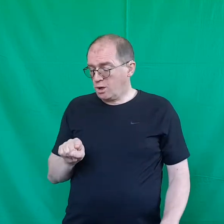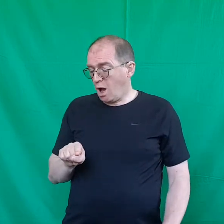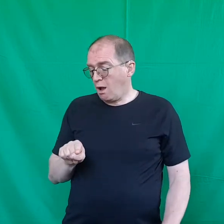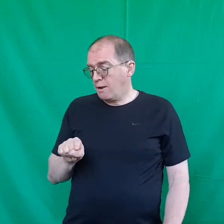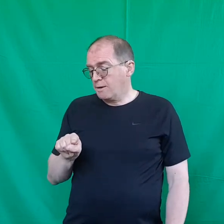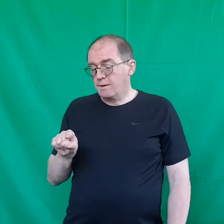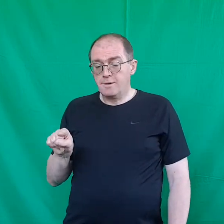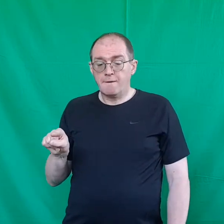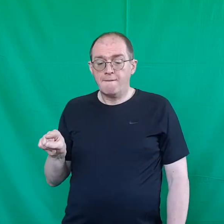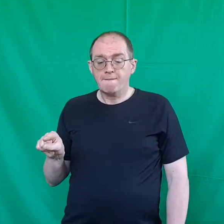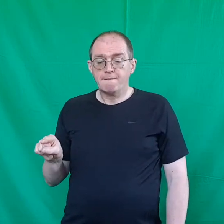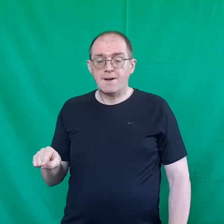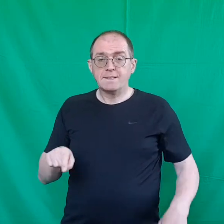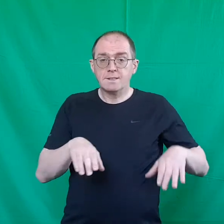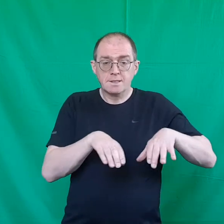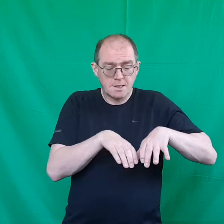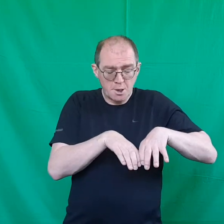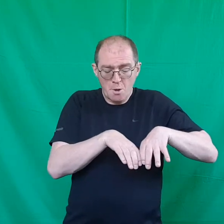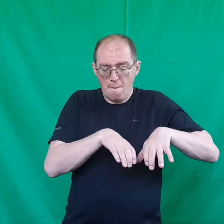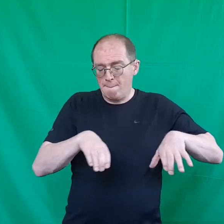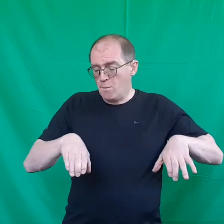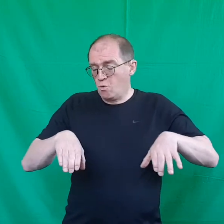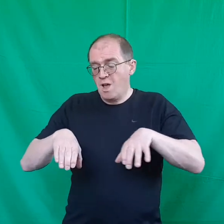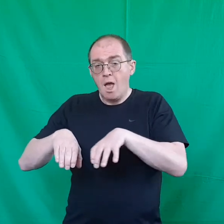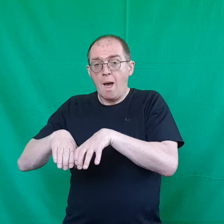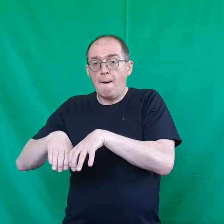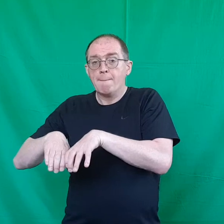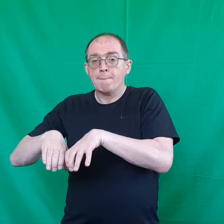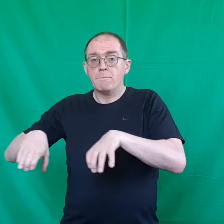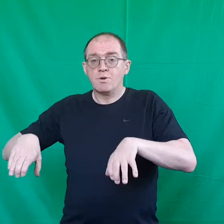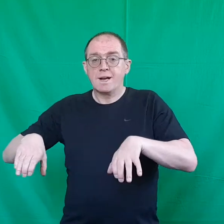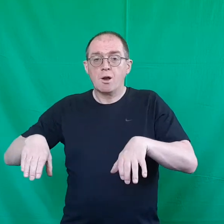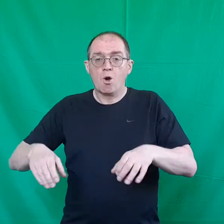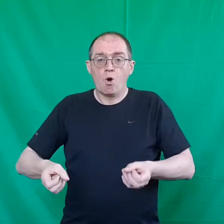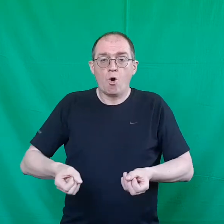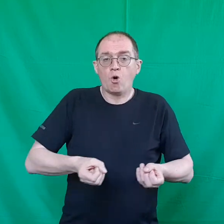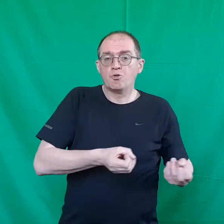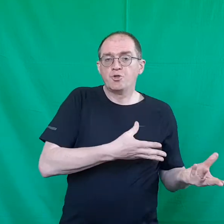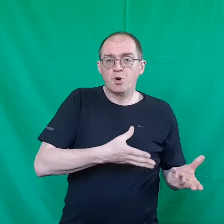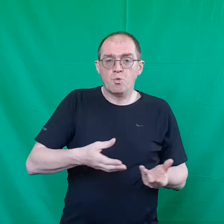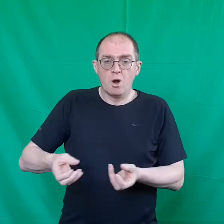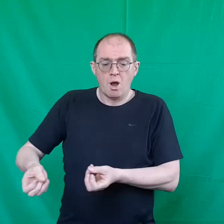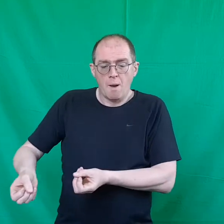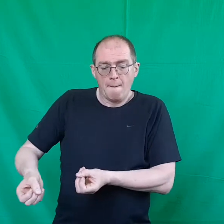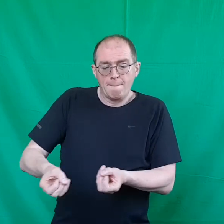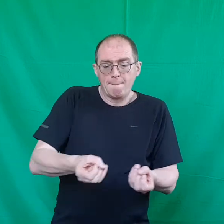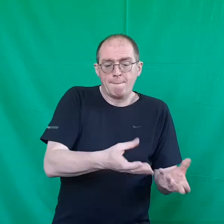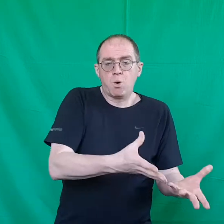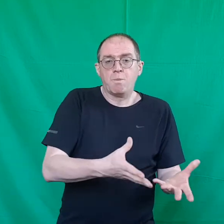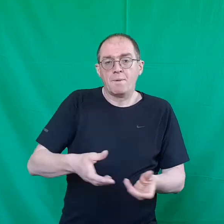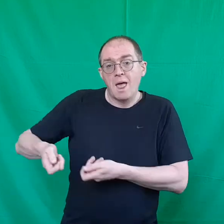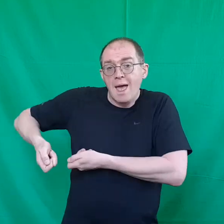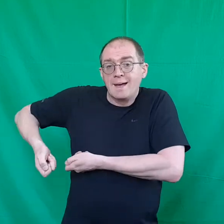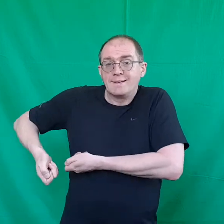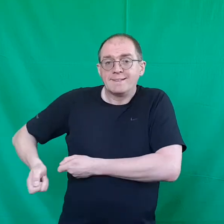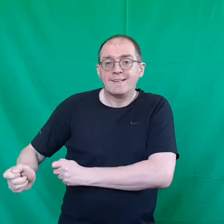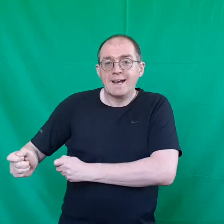garden fences move a brick or two dig